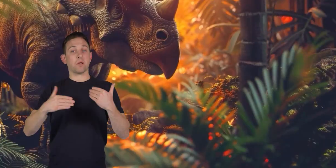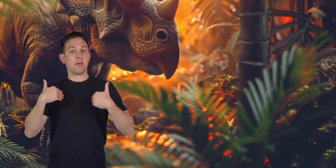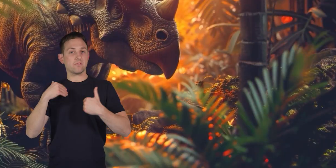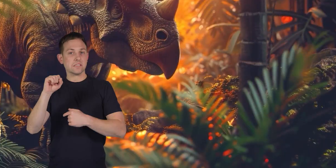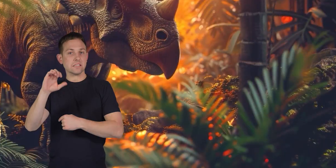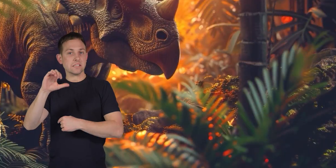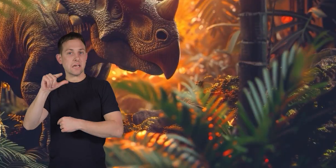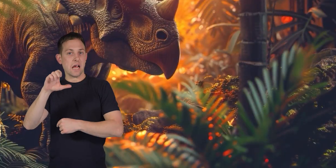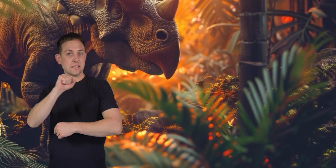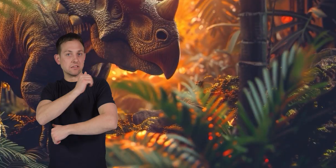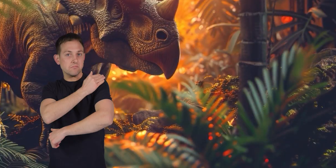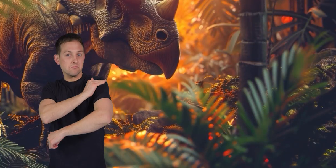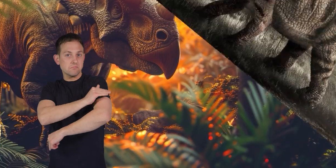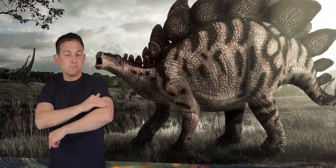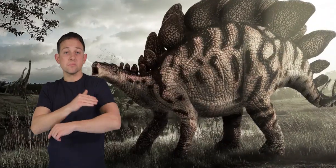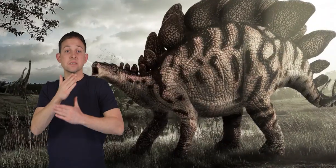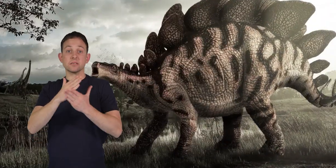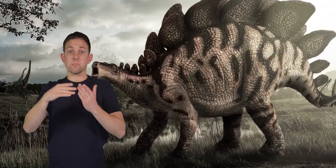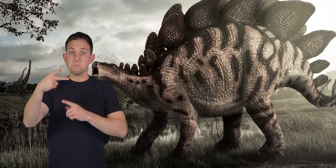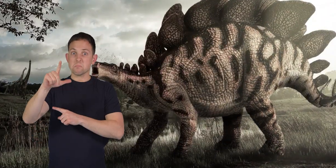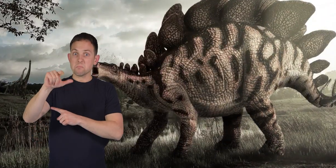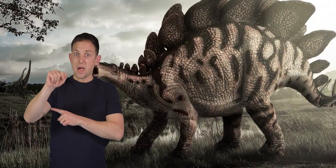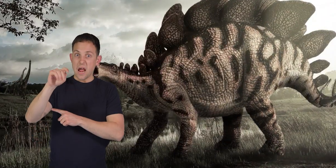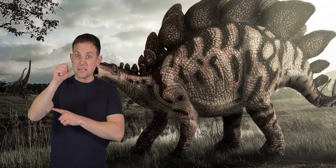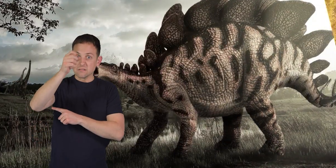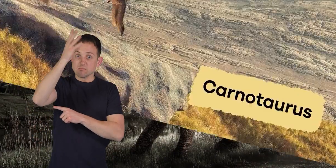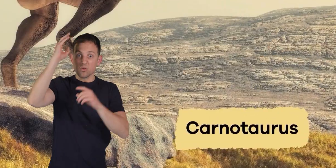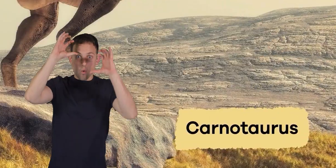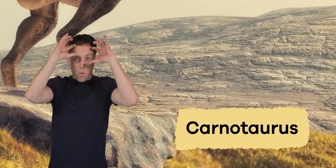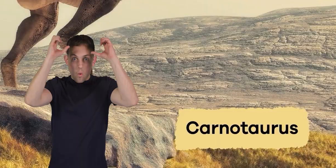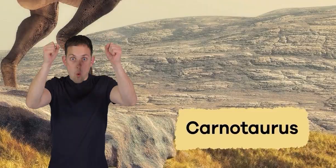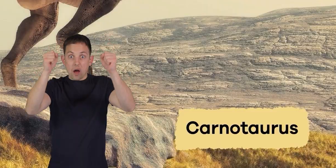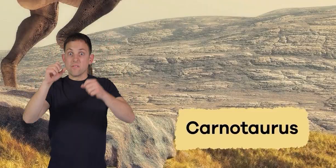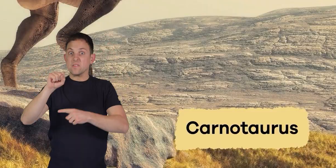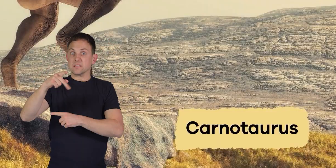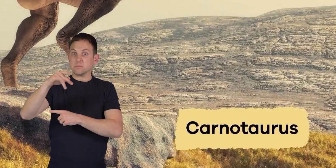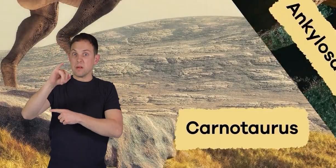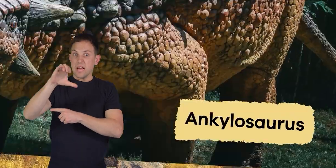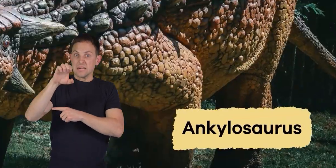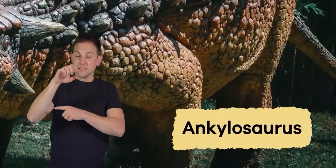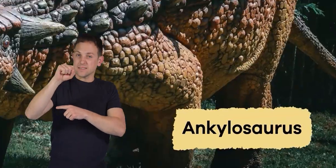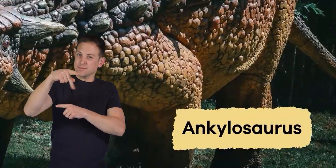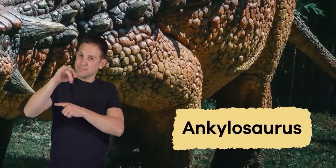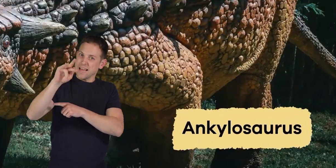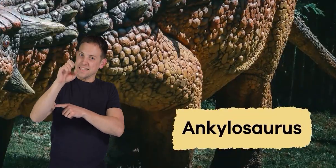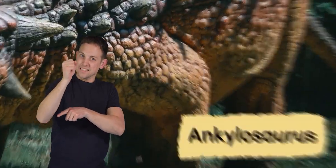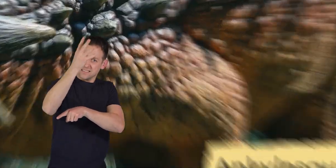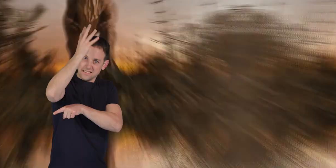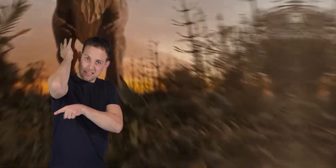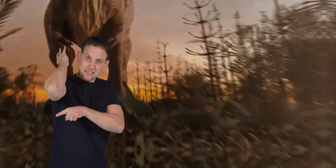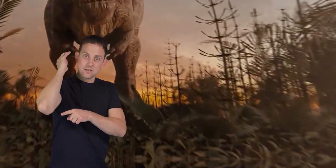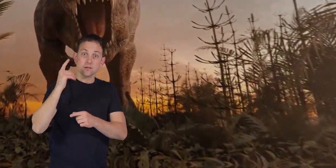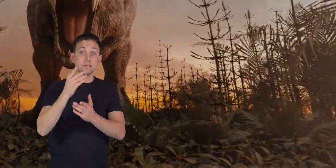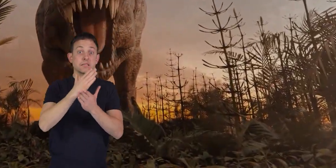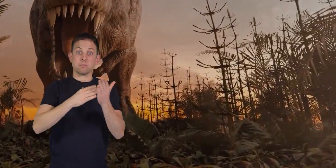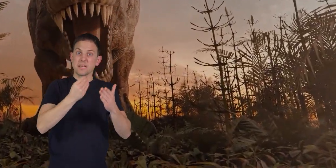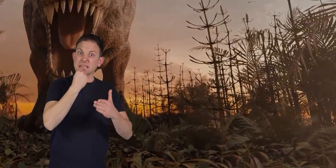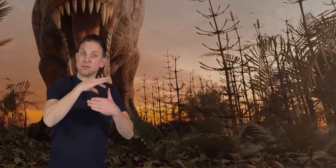scales, plates, horns, or spikes. Some ate meat,